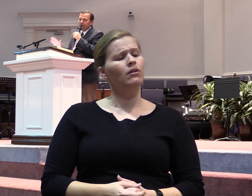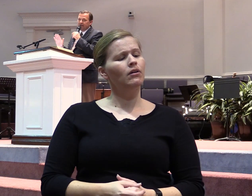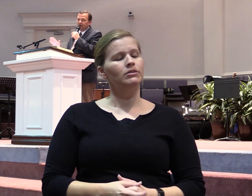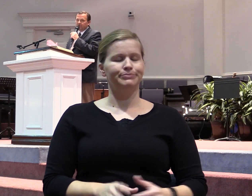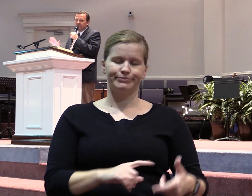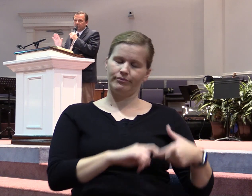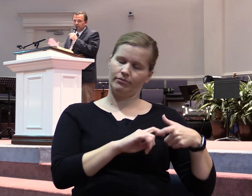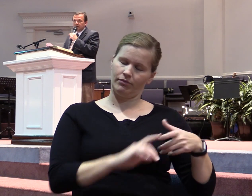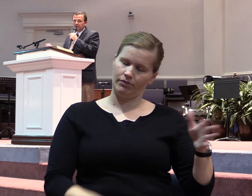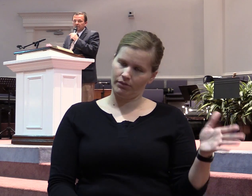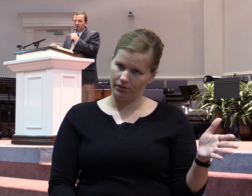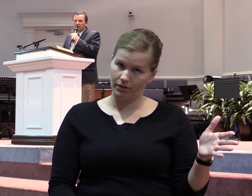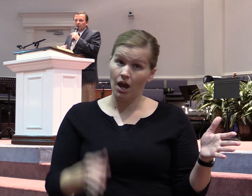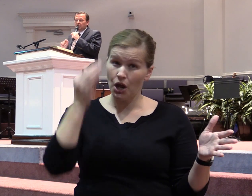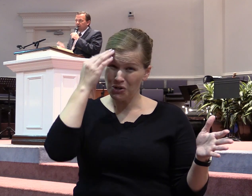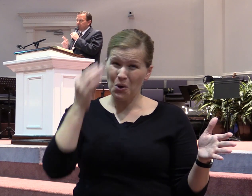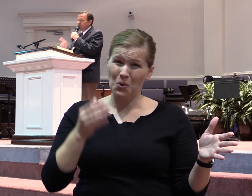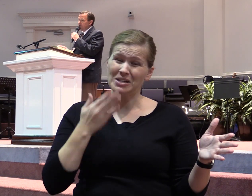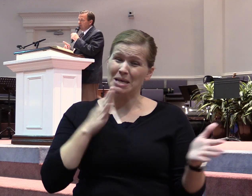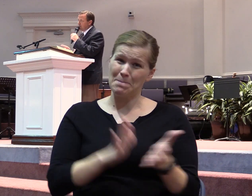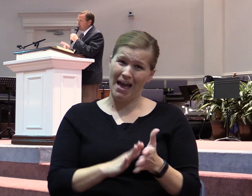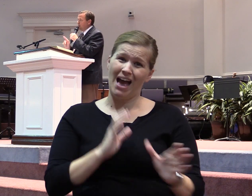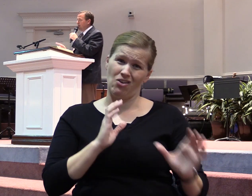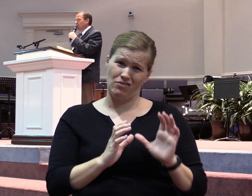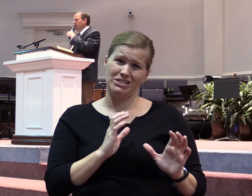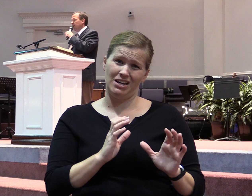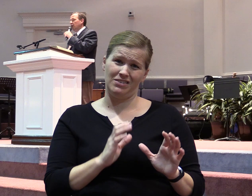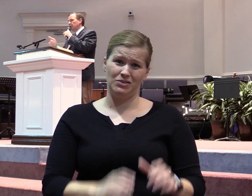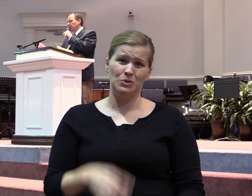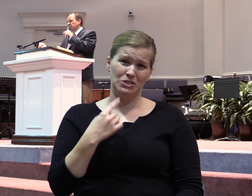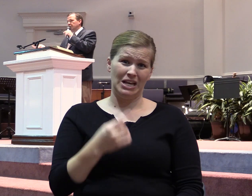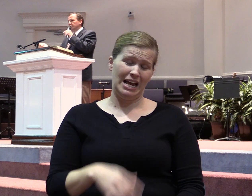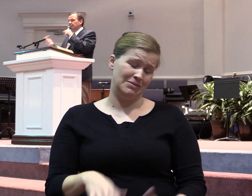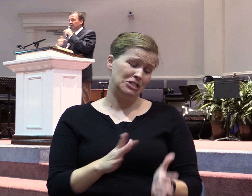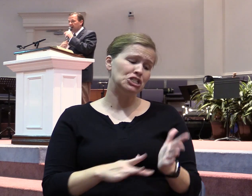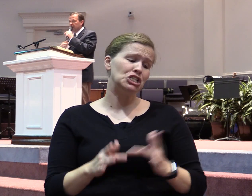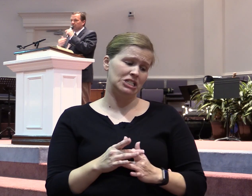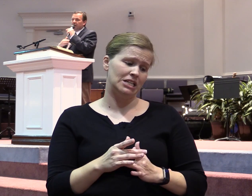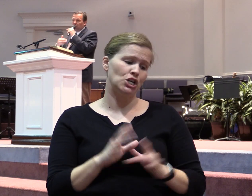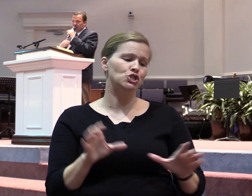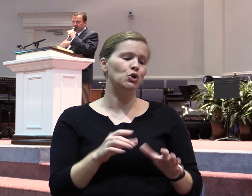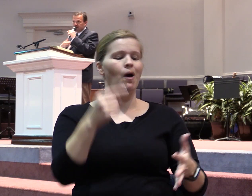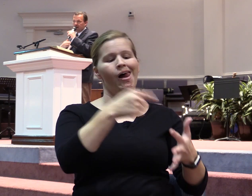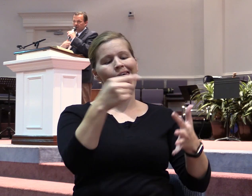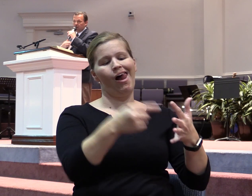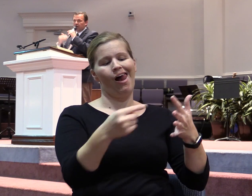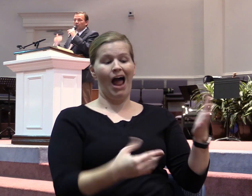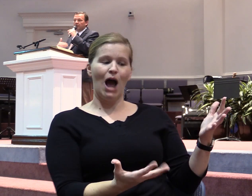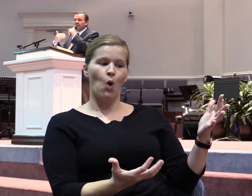bad conversation with Jesus when you come to Jesus and say, Oh by the way, we want You to do for us whatever we desire. We're not worried about